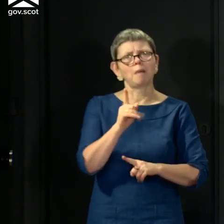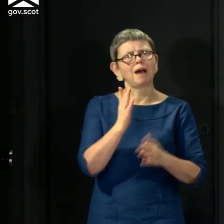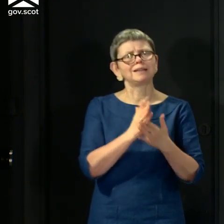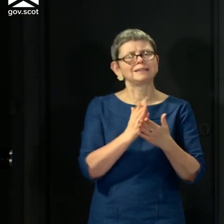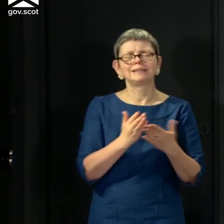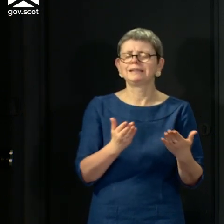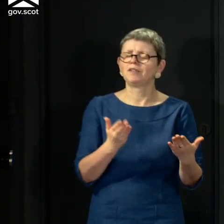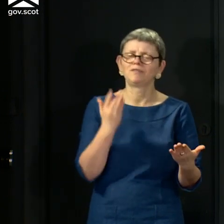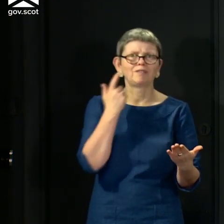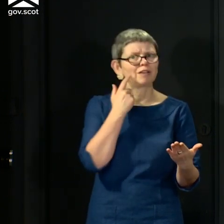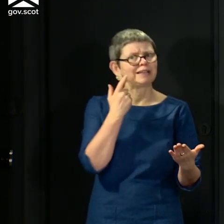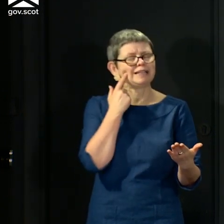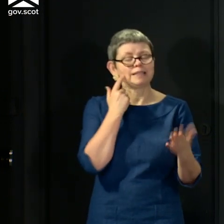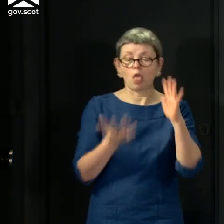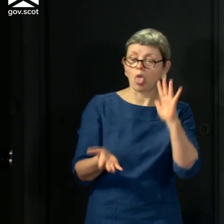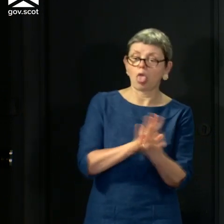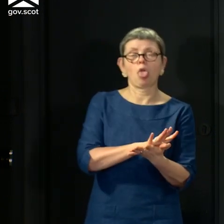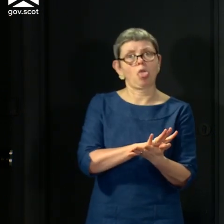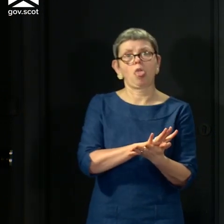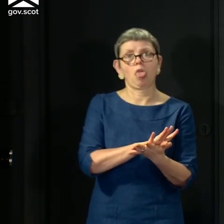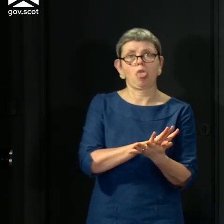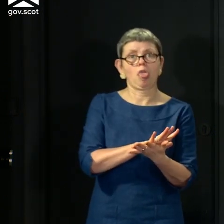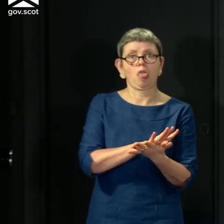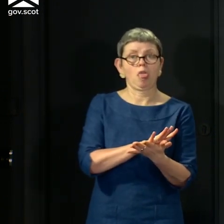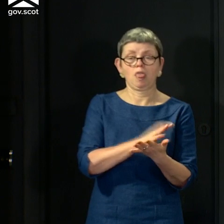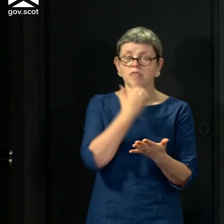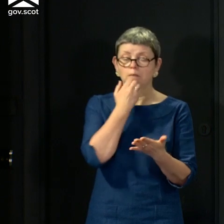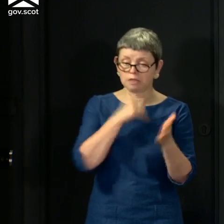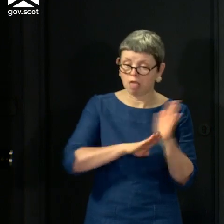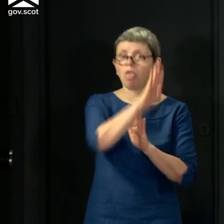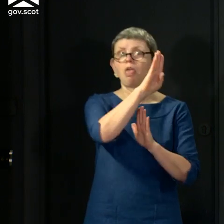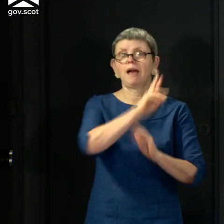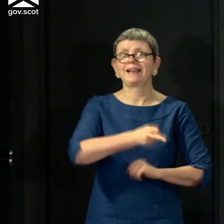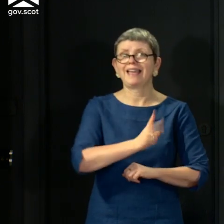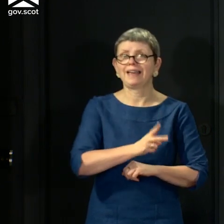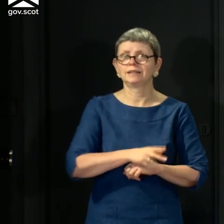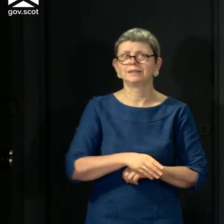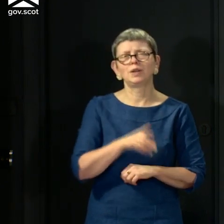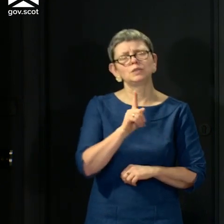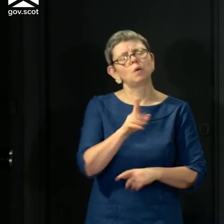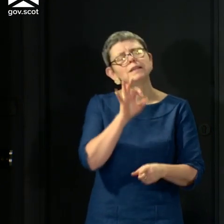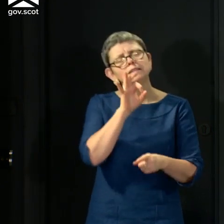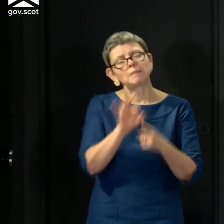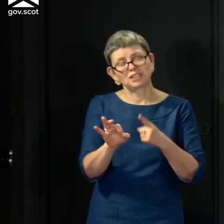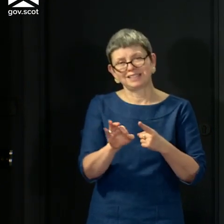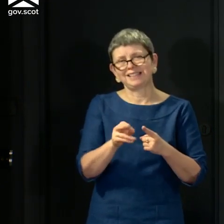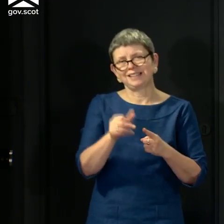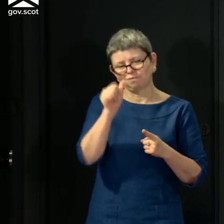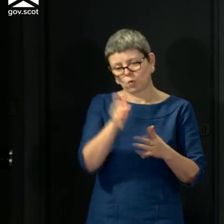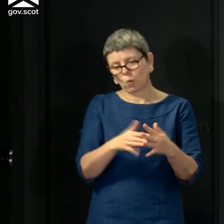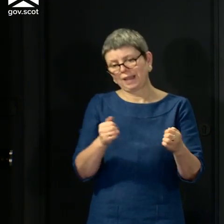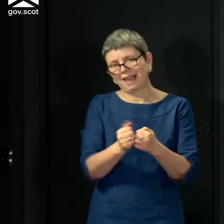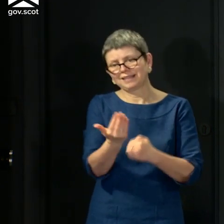and if we ease up now, that light could be extinguished. So please, especially as we head into another weekend,